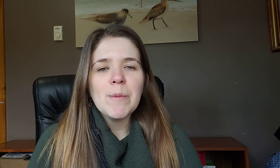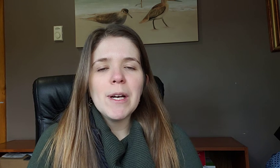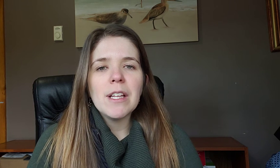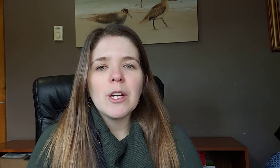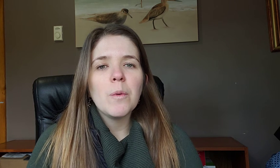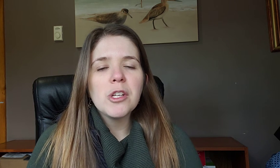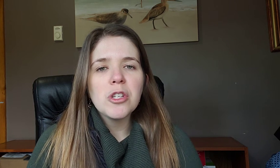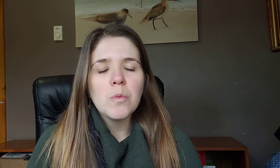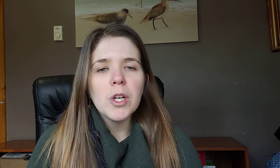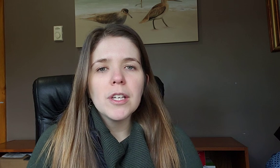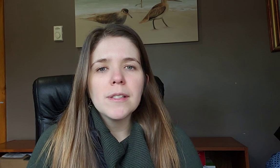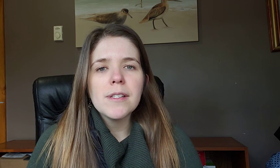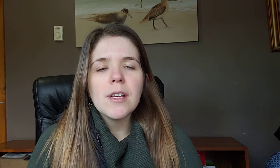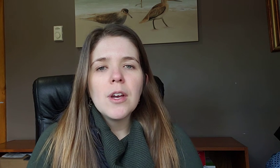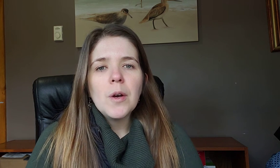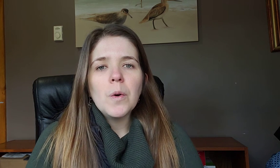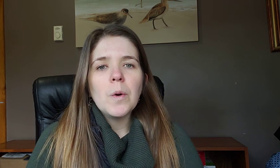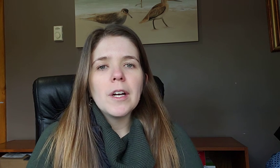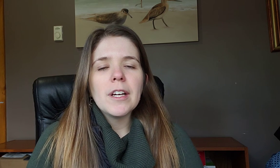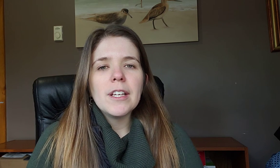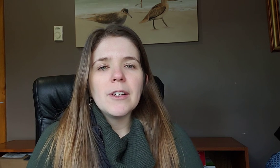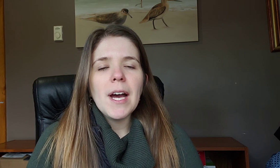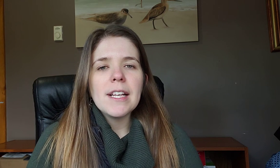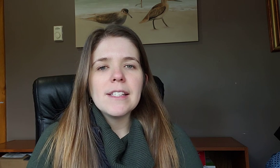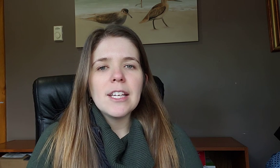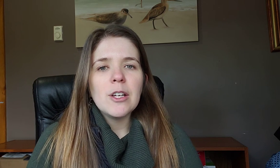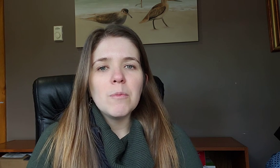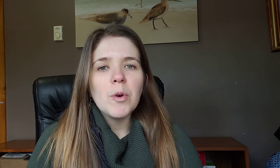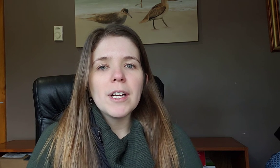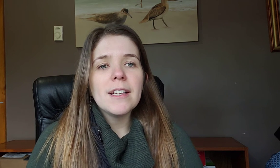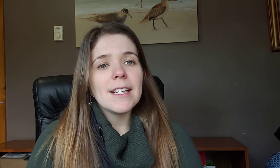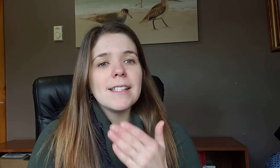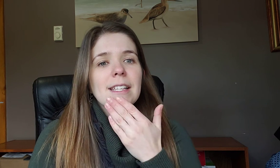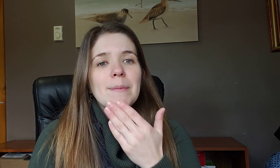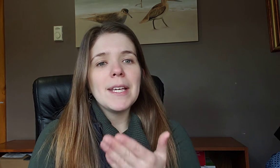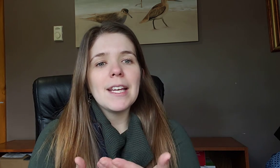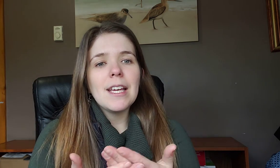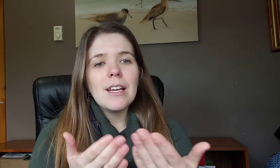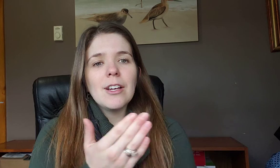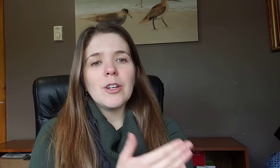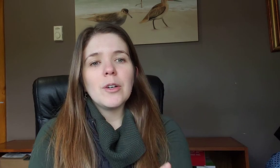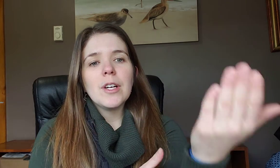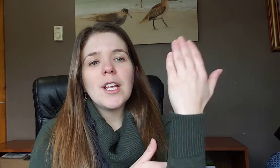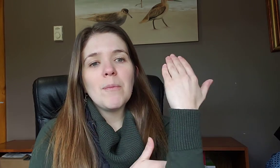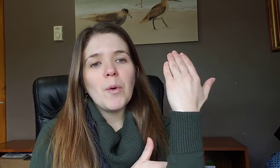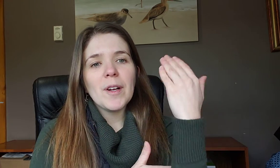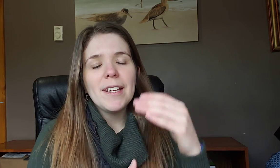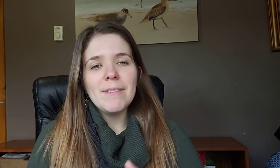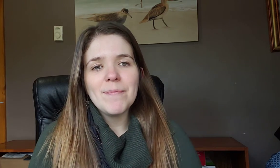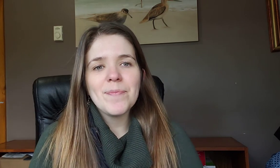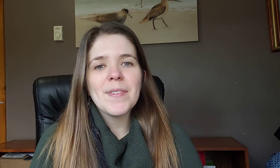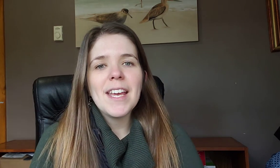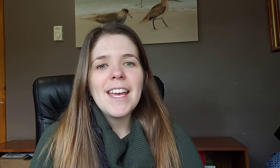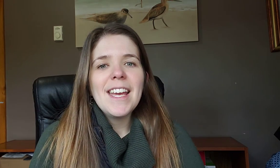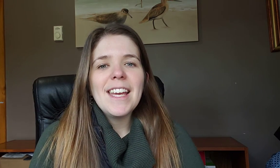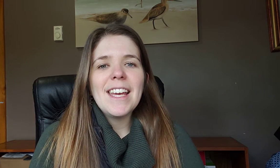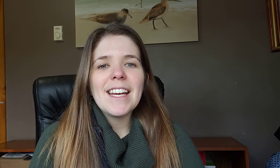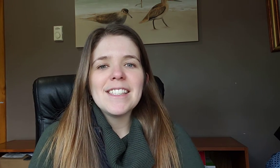about like question words or you know how to say good morning like I said in the beginning good morning and